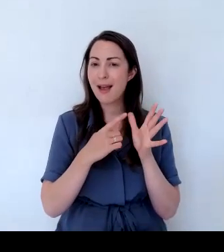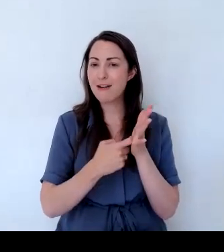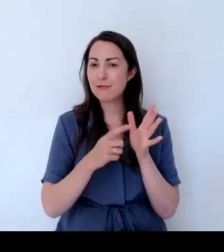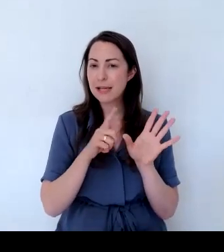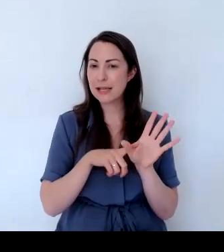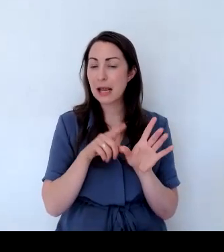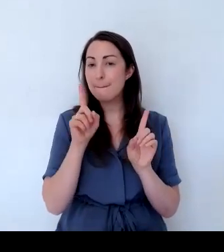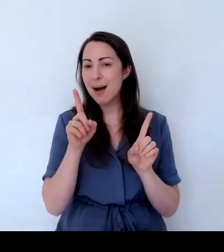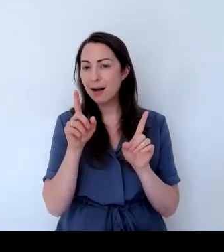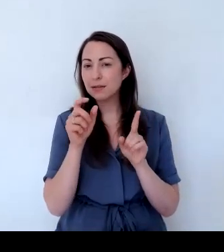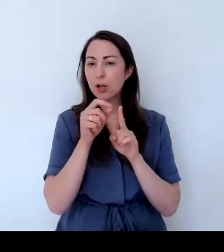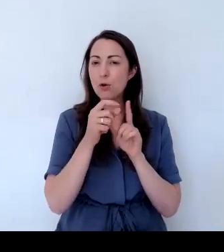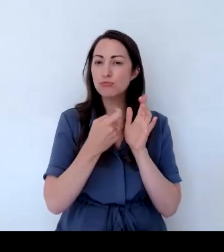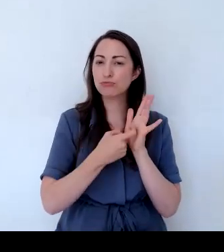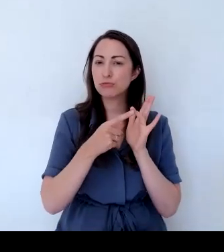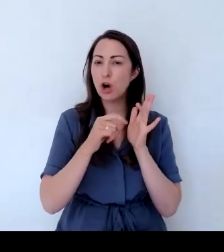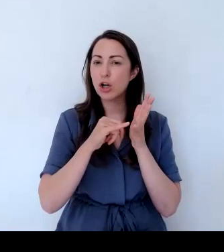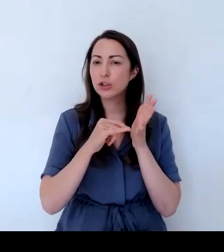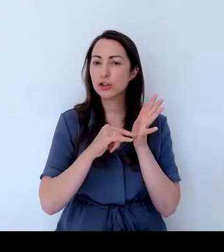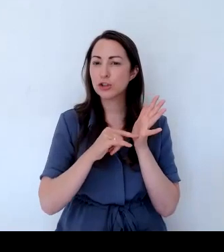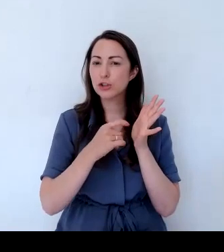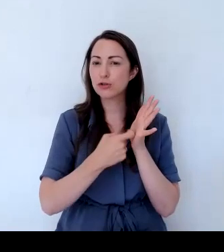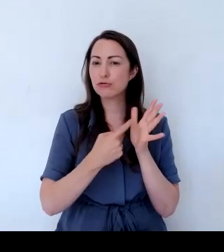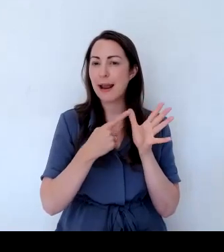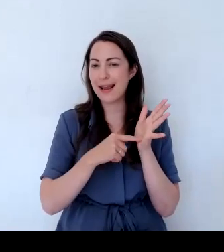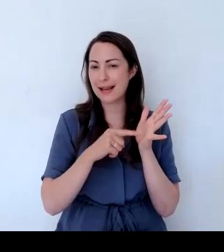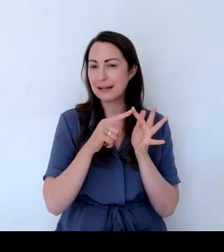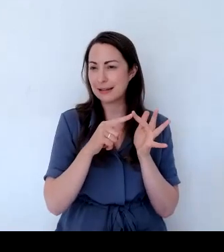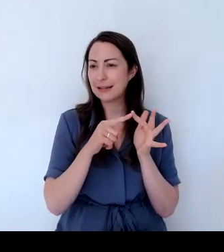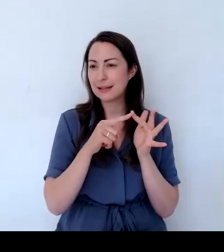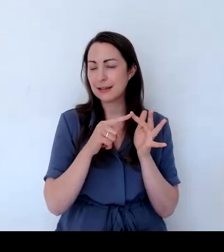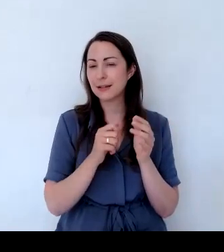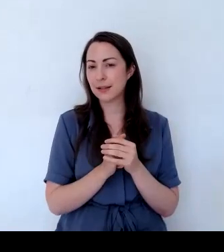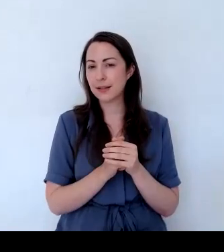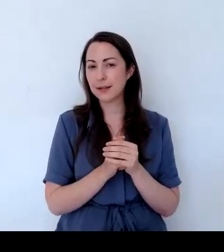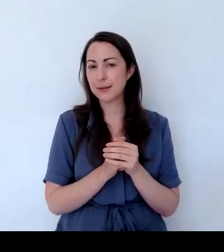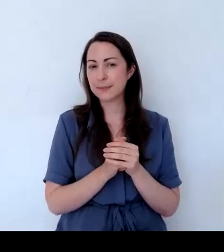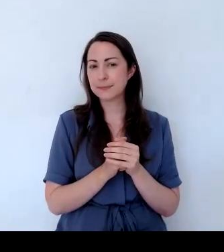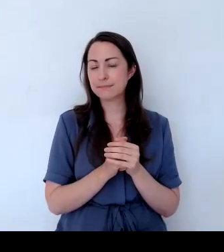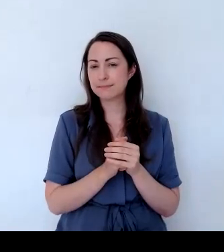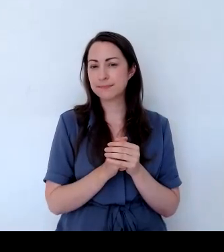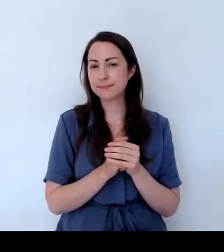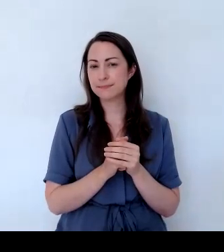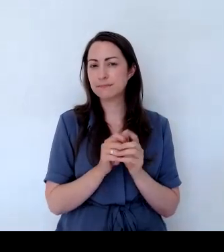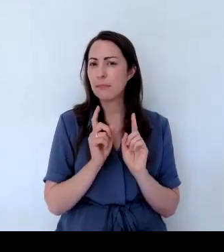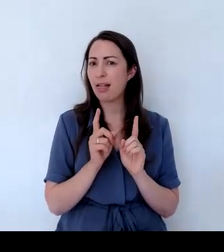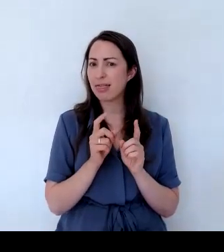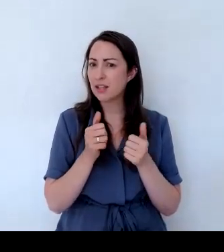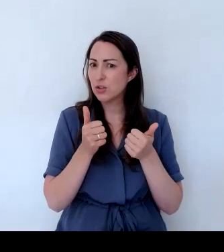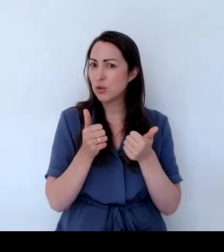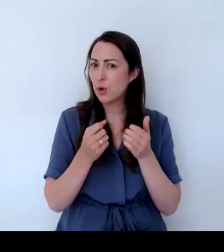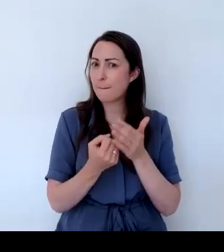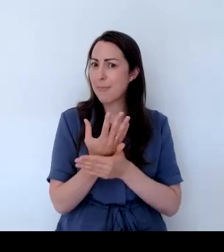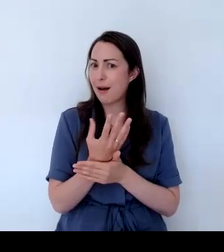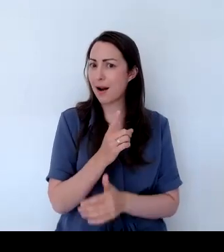Now, prostrate rosemary is a really good plant for this kind of